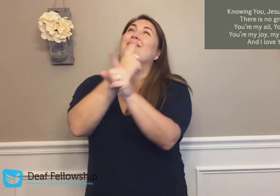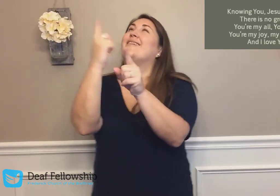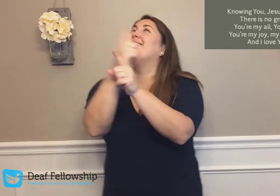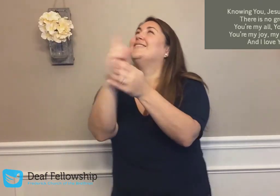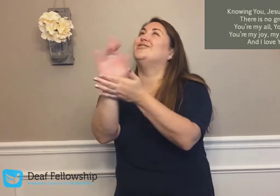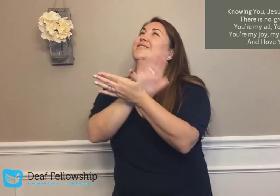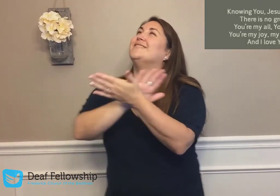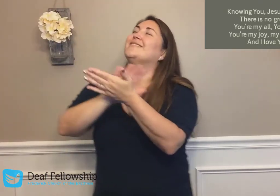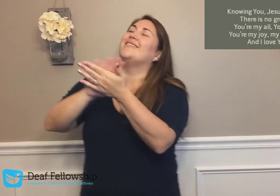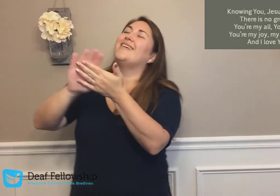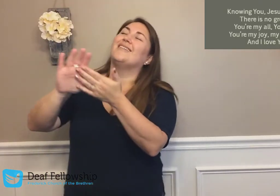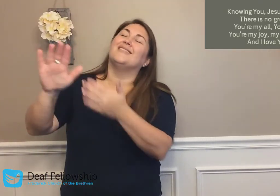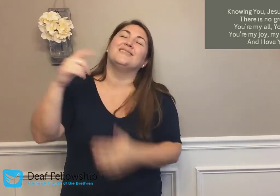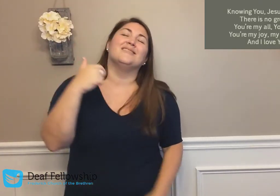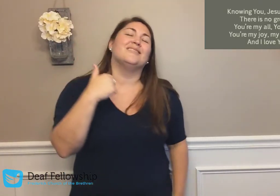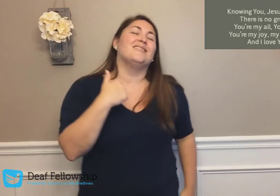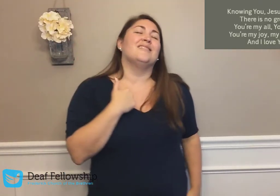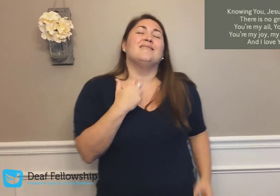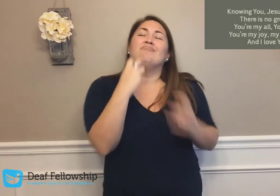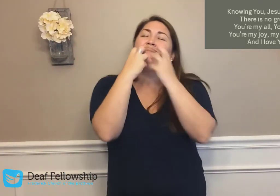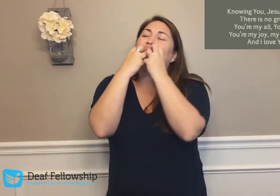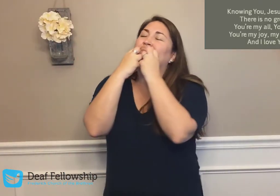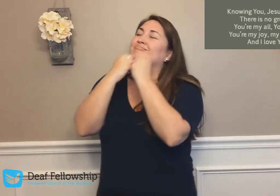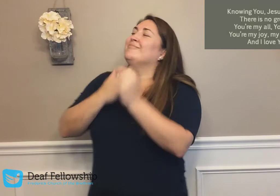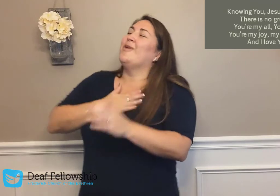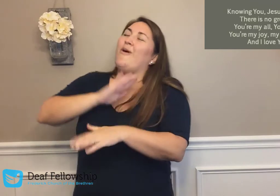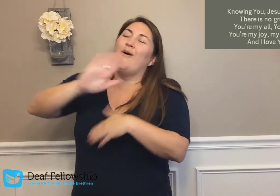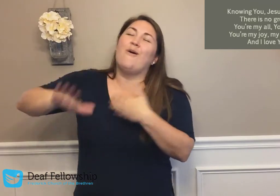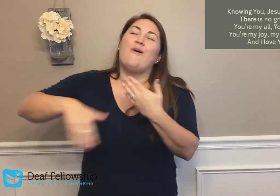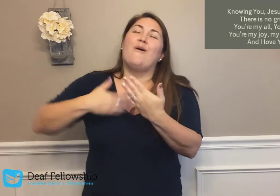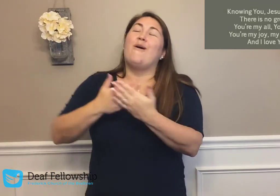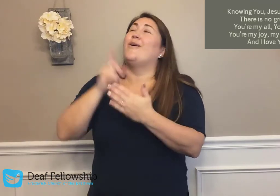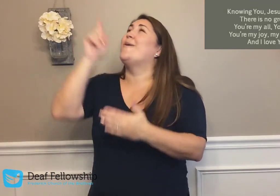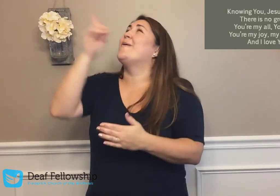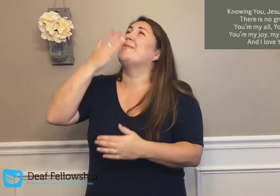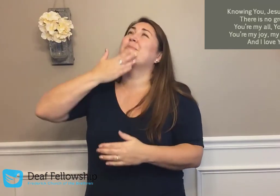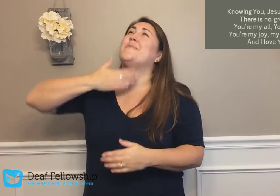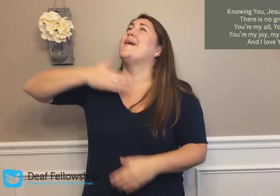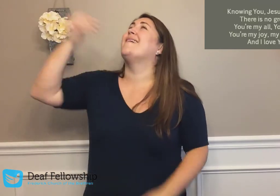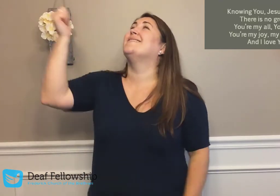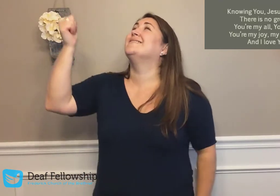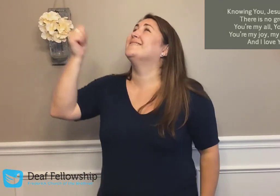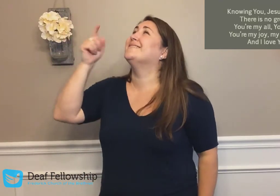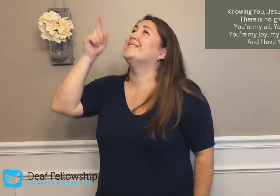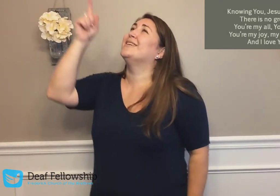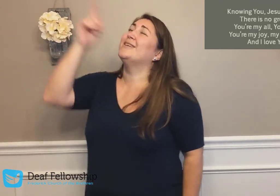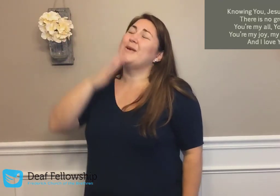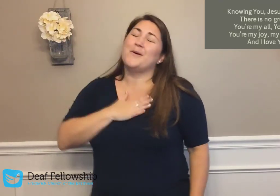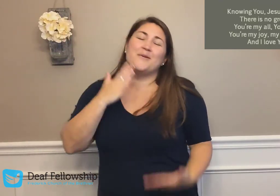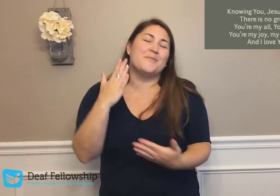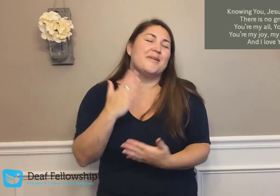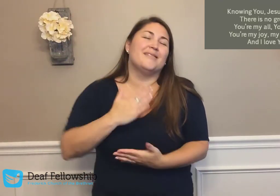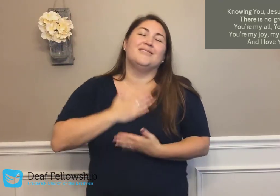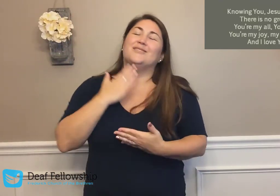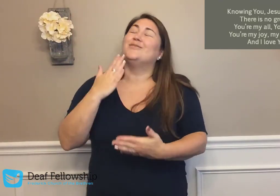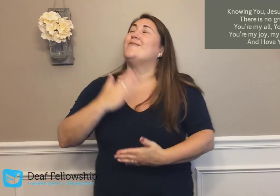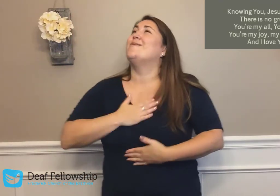righteousness You're my all, You're the best You're my joy,